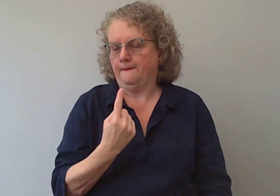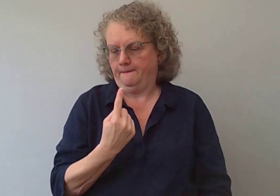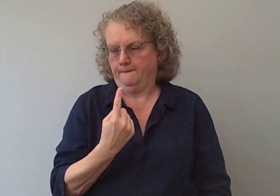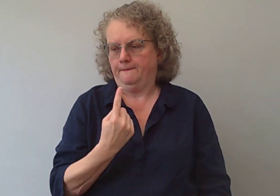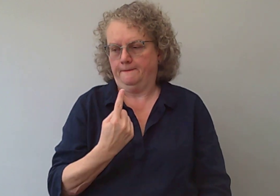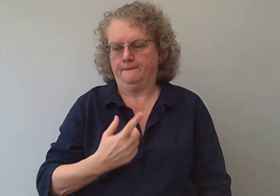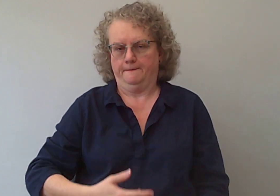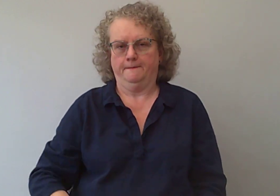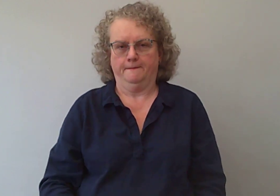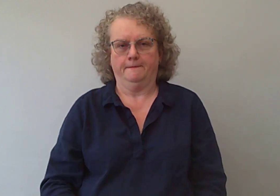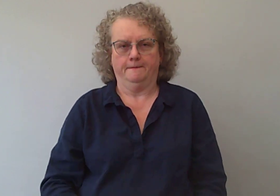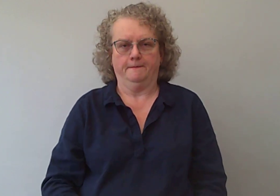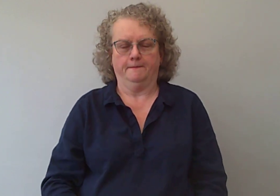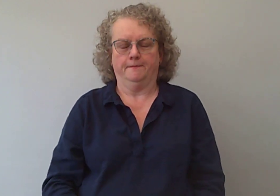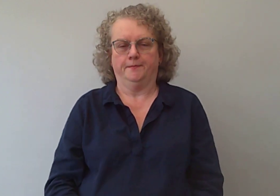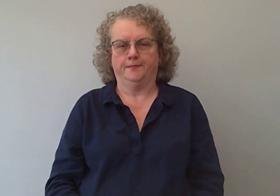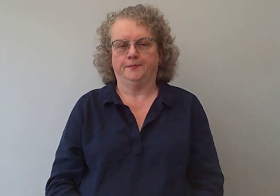for ages before someone came to the door.